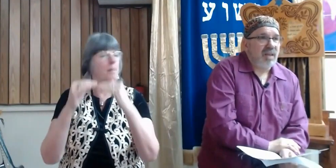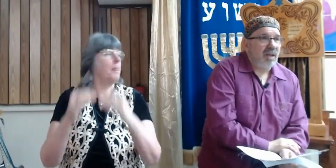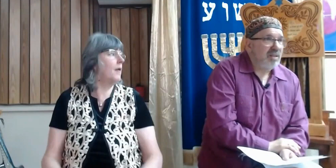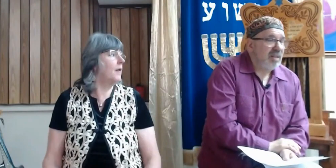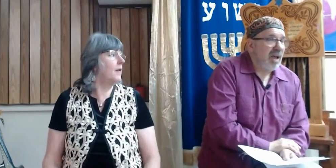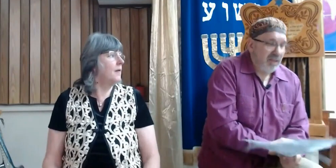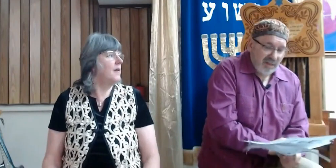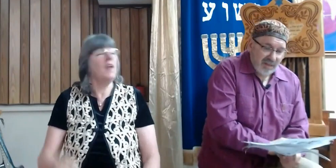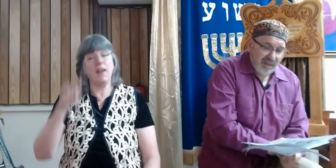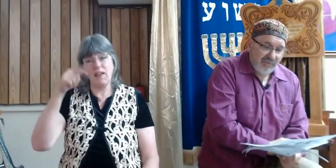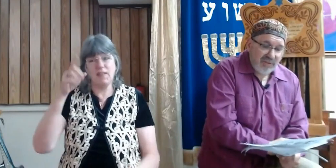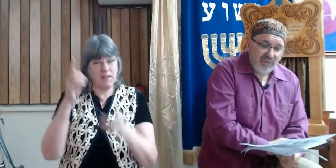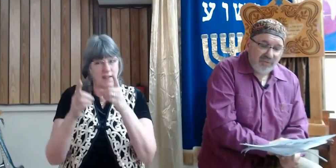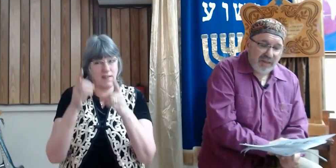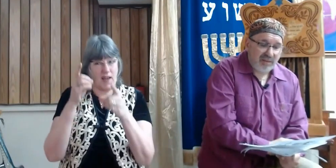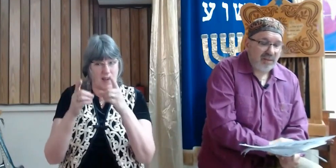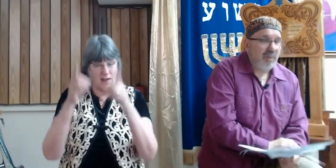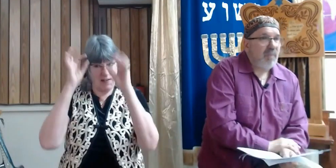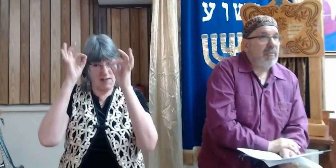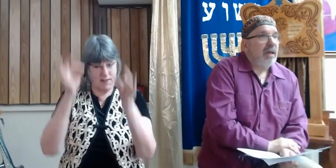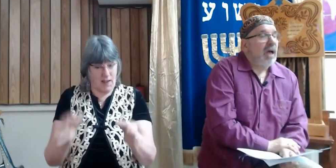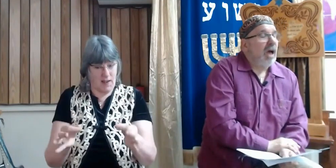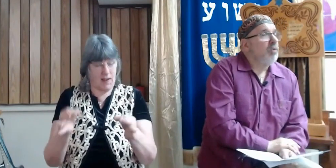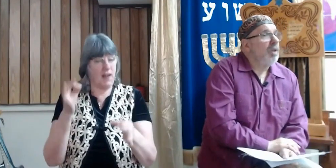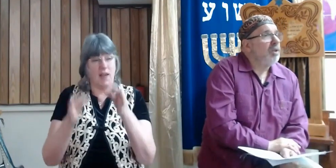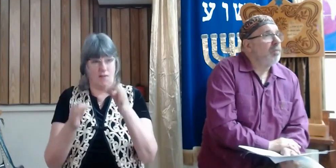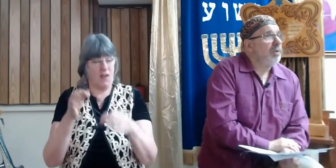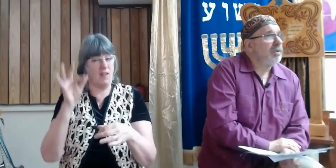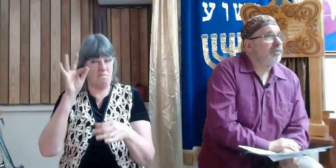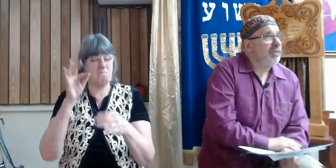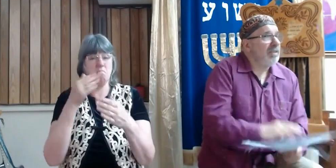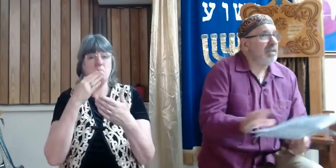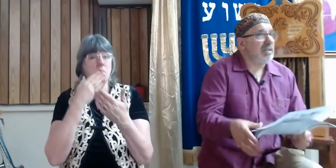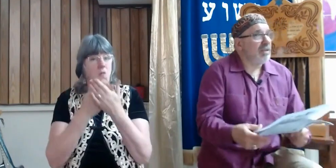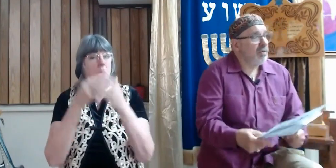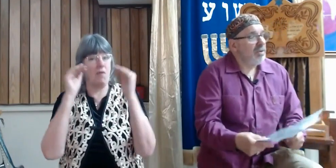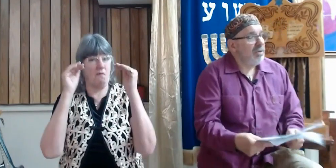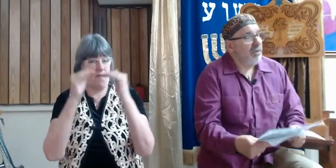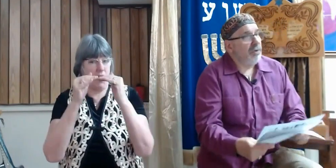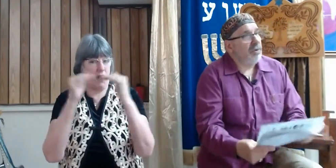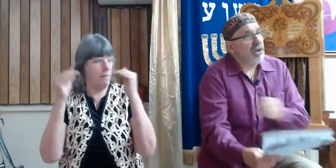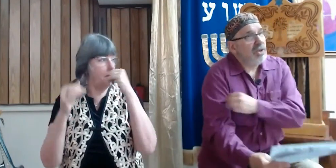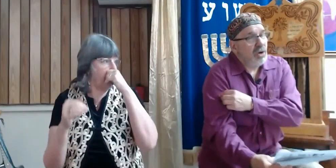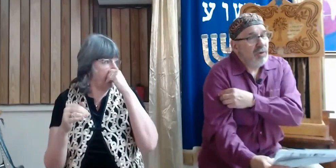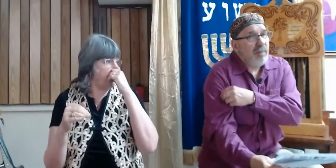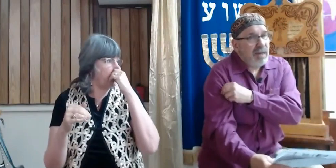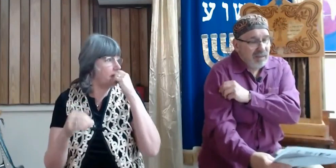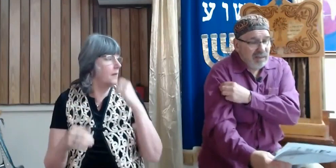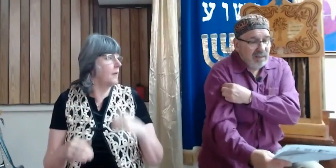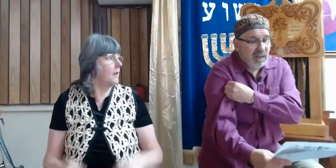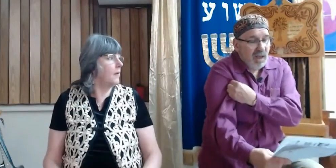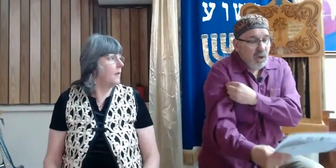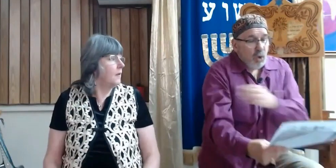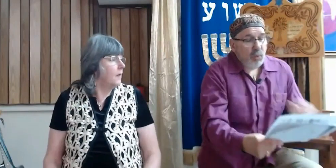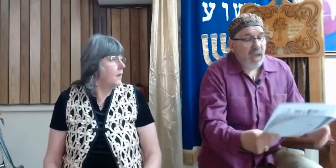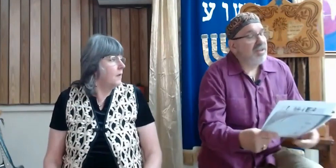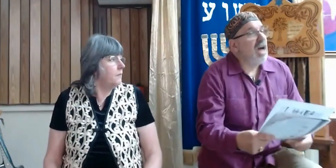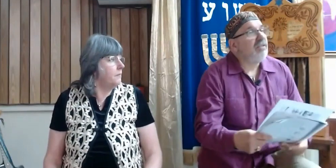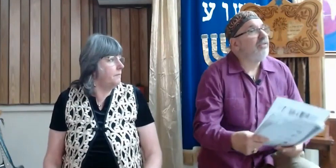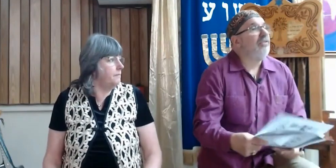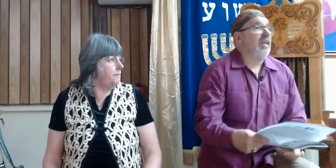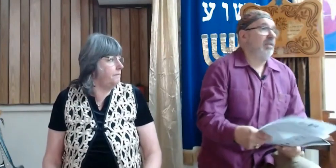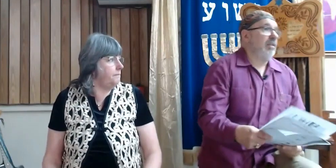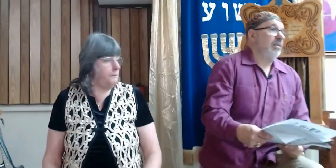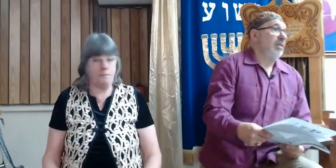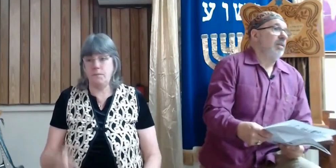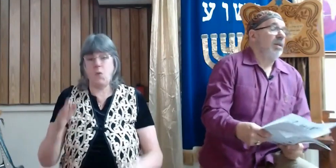he's got to decide if he's fit. And when the point of fitness for a judge, a rabbi says, is that we are